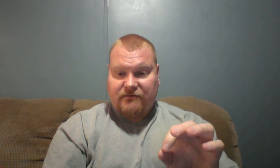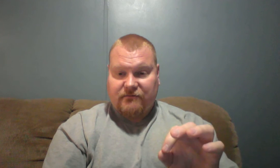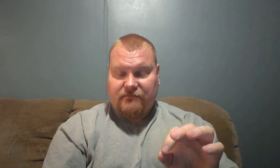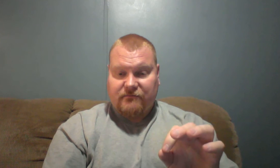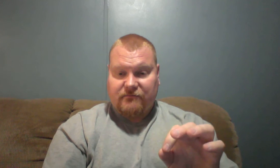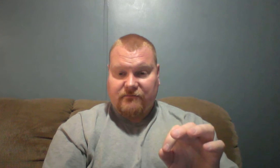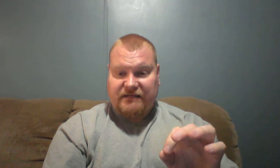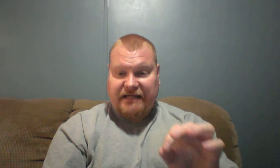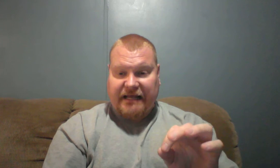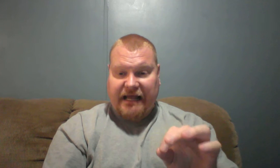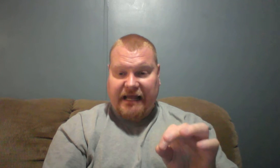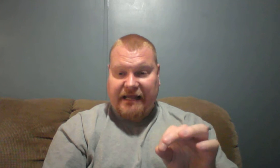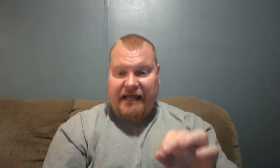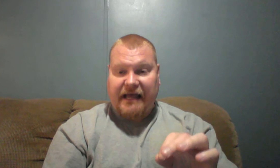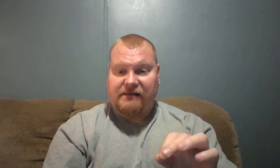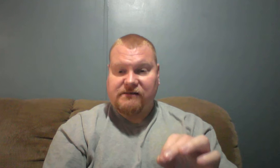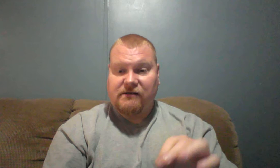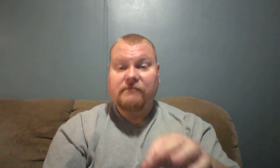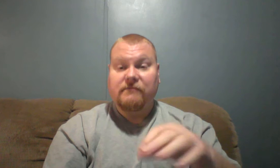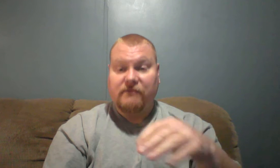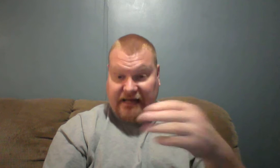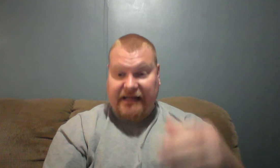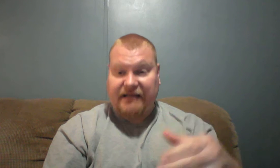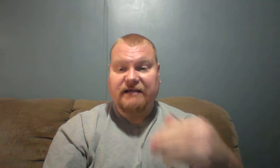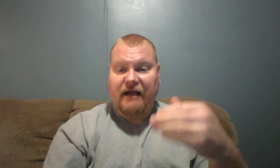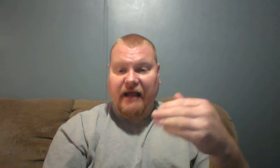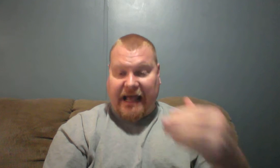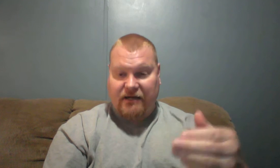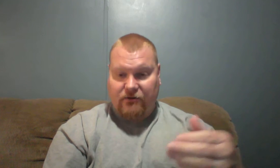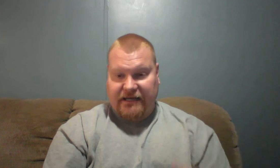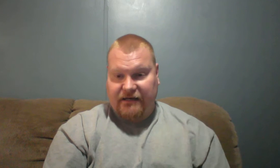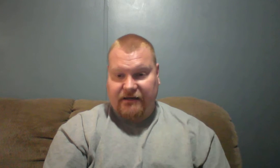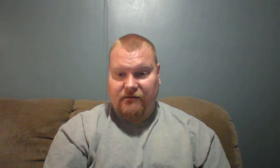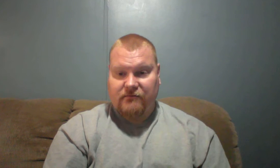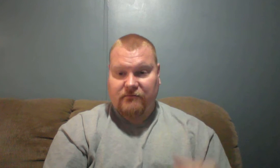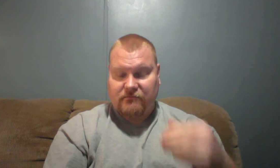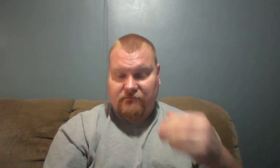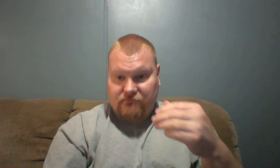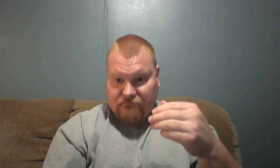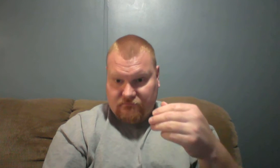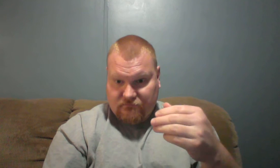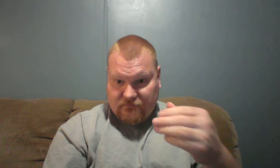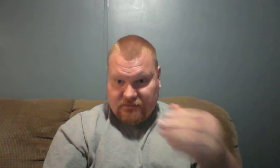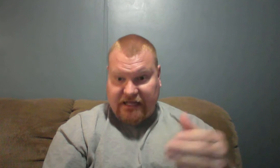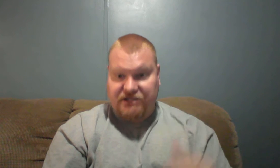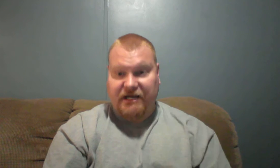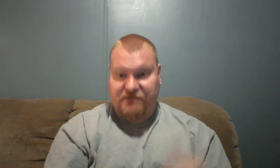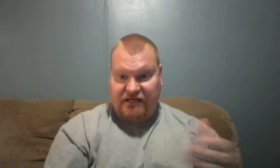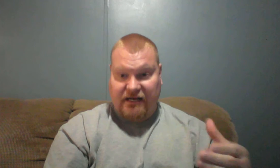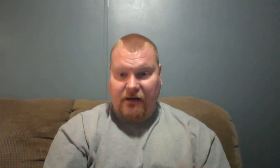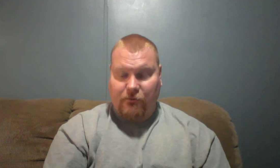D-A-K-E-S, Dakes, annotated King James study Bible.